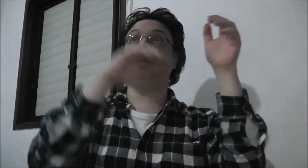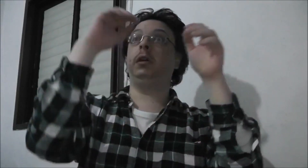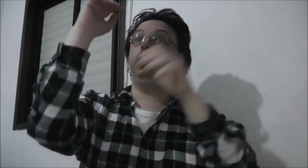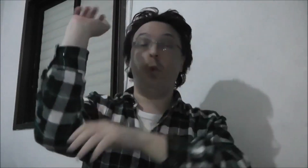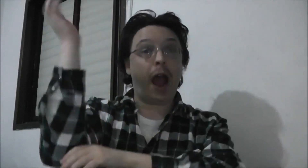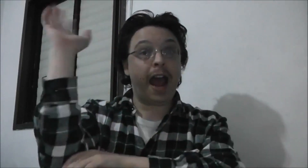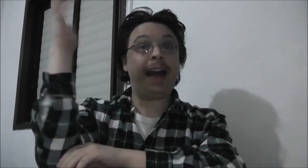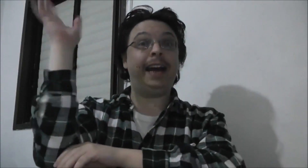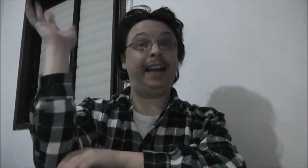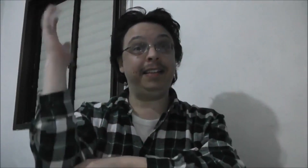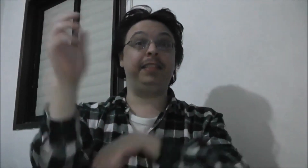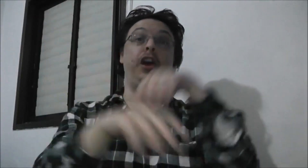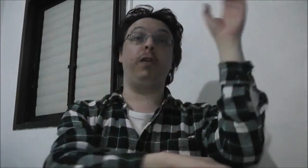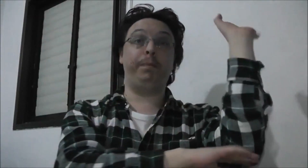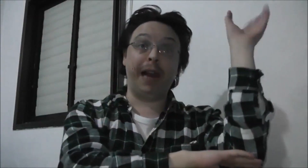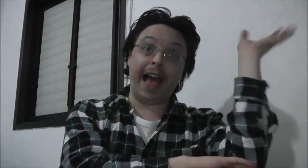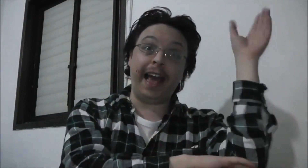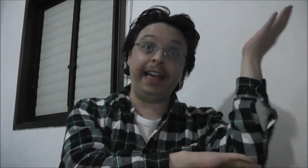Where is your plane?